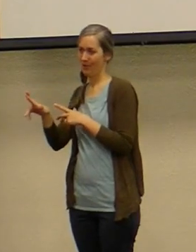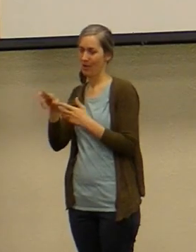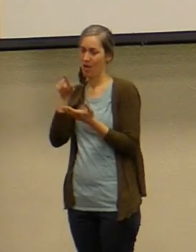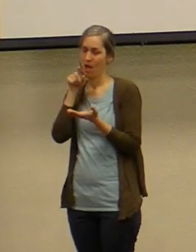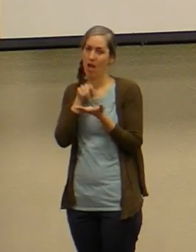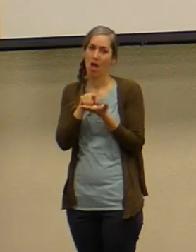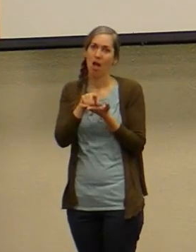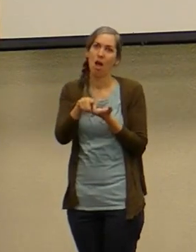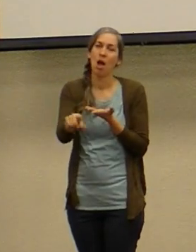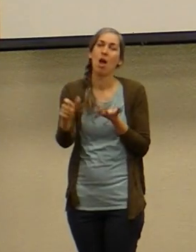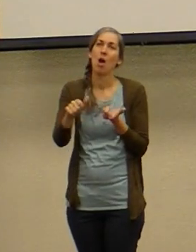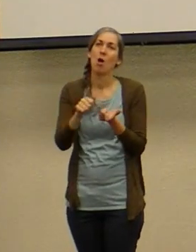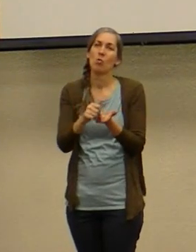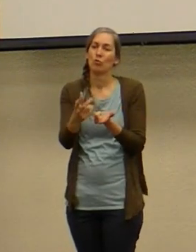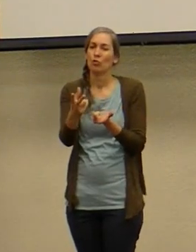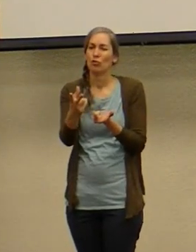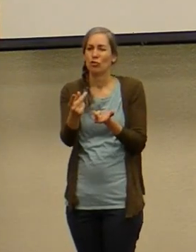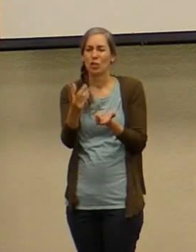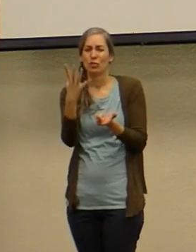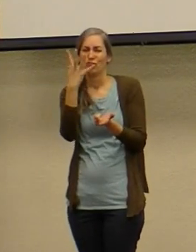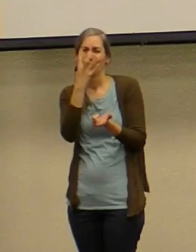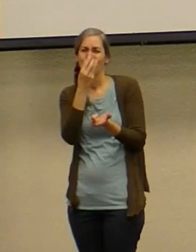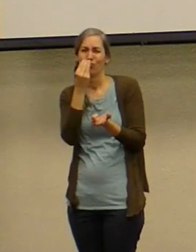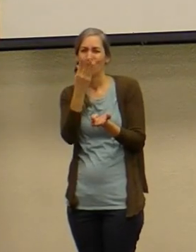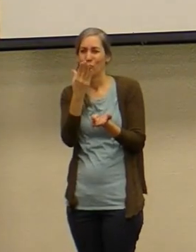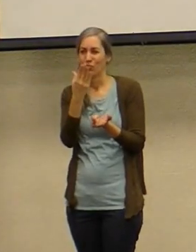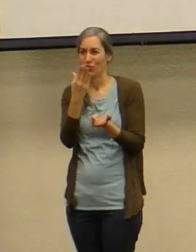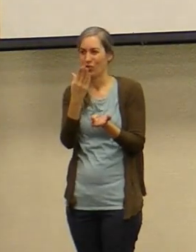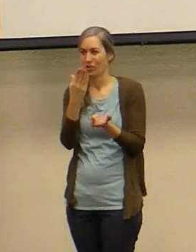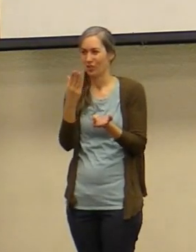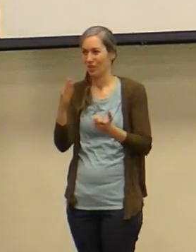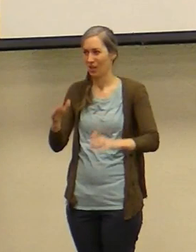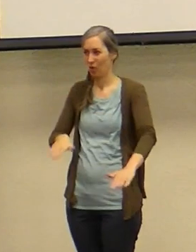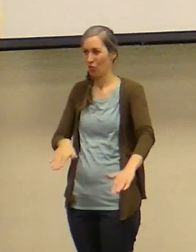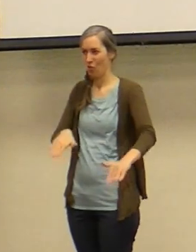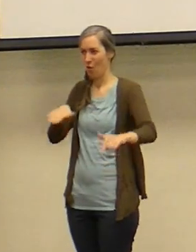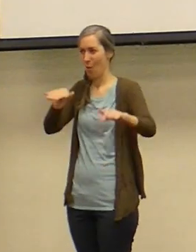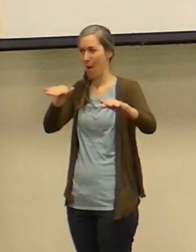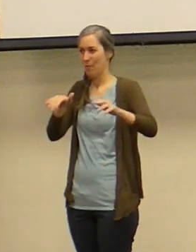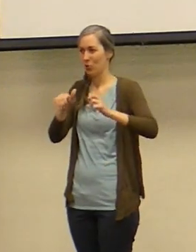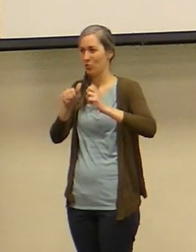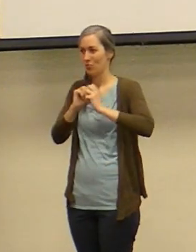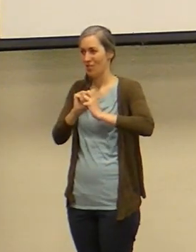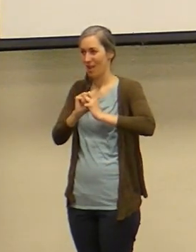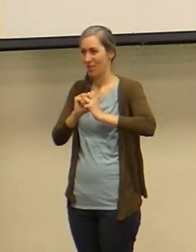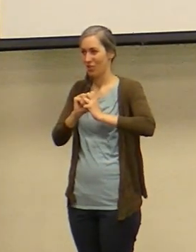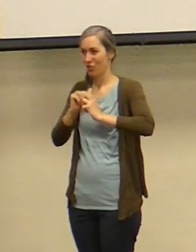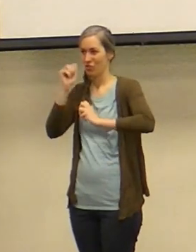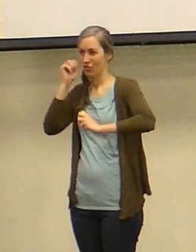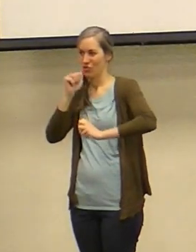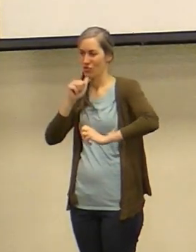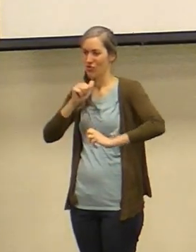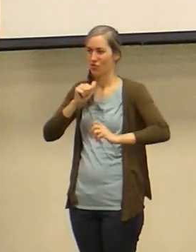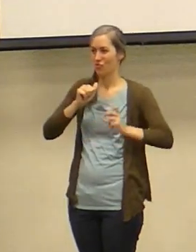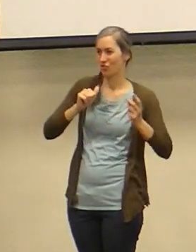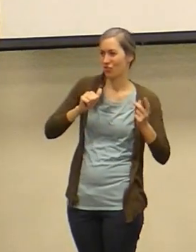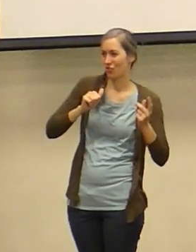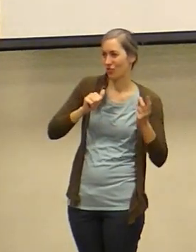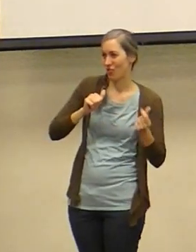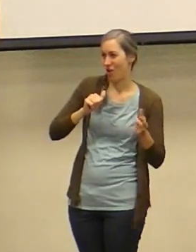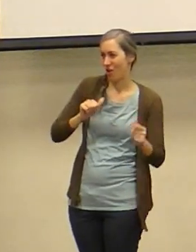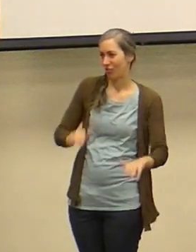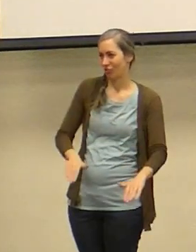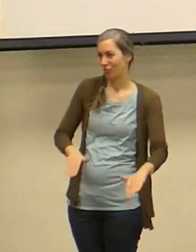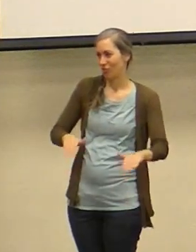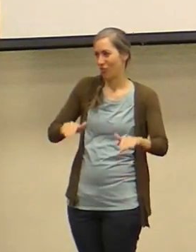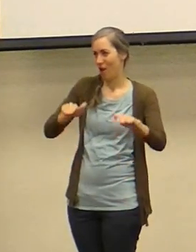a beautiful sight as you watch them grow up together she marked her height on the door frames and mark the puppy's height and grow